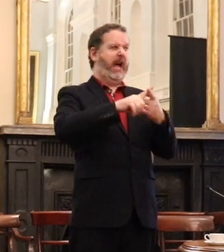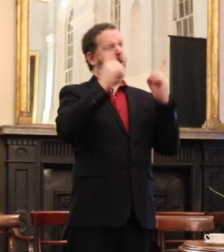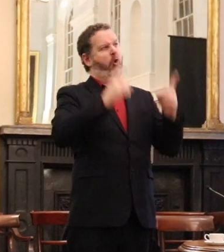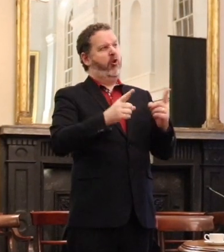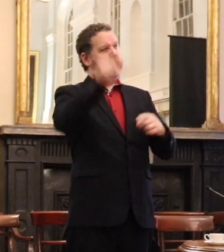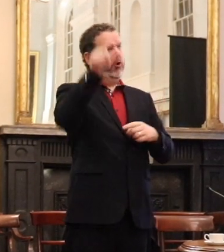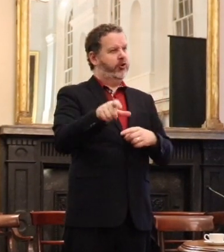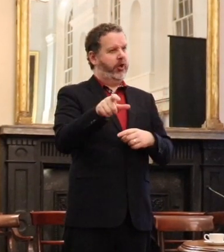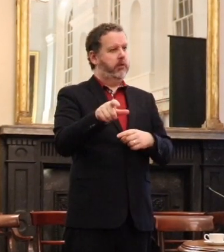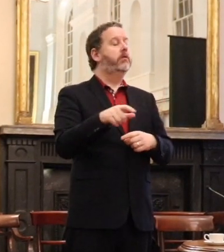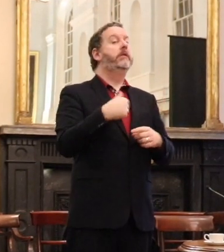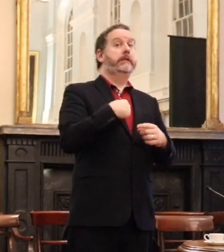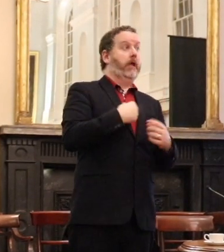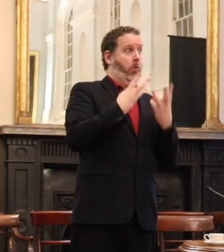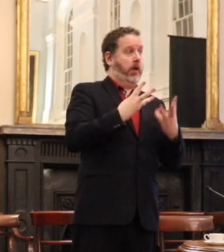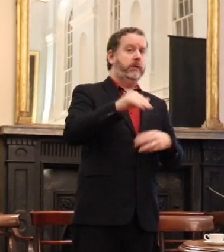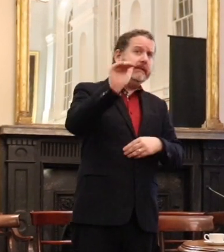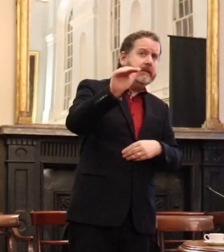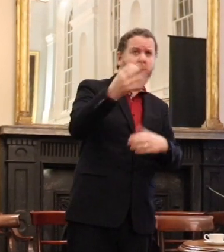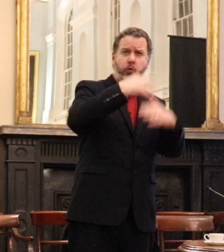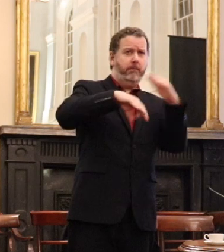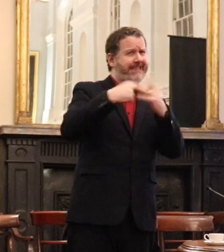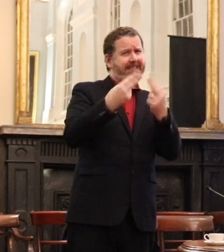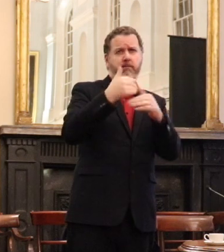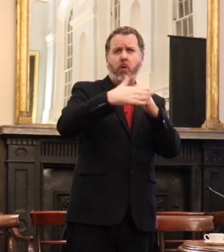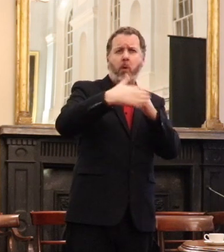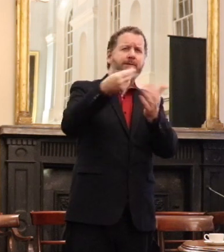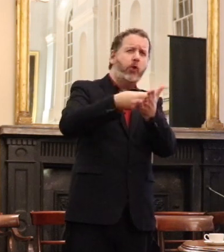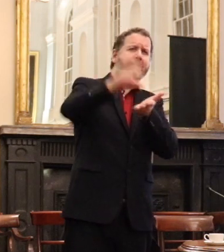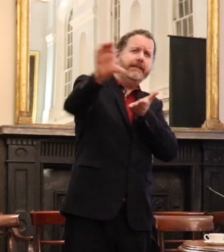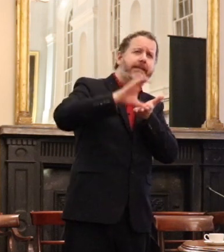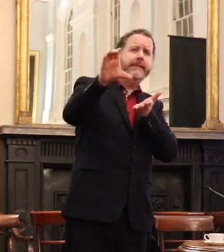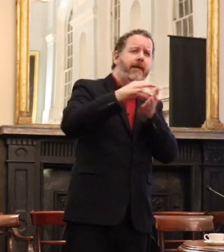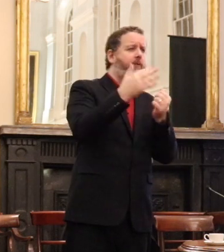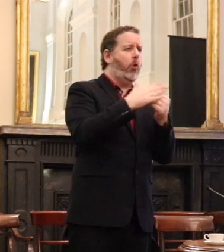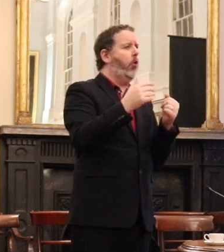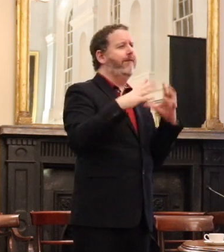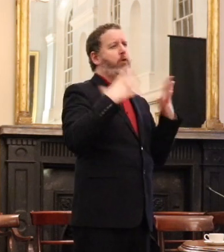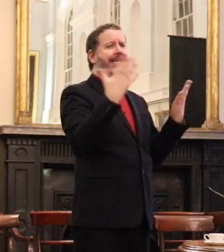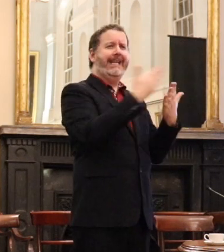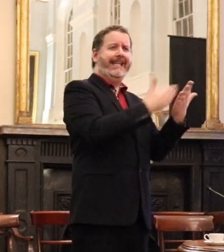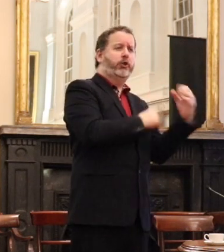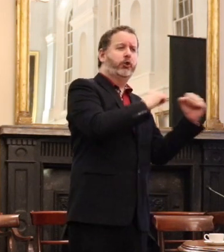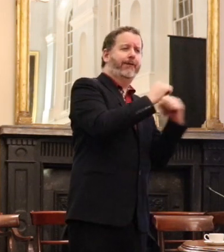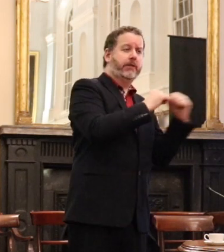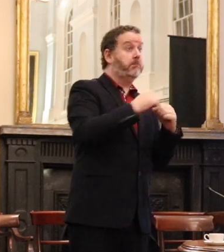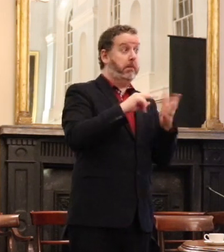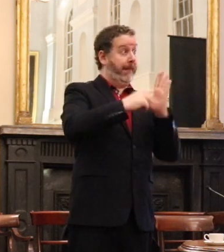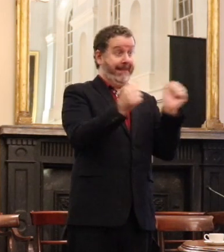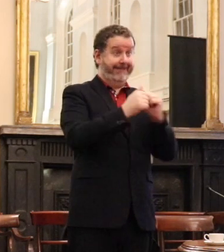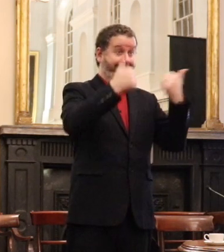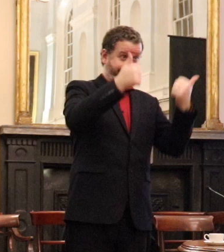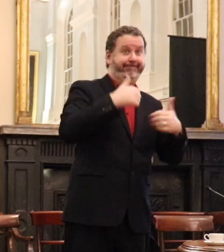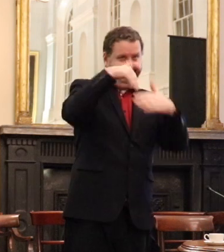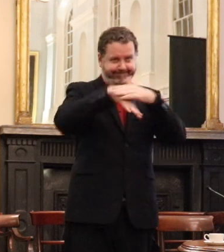make complaints about the state's government funding for legal aid and services. And I went in with a clipboard in my hand and had a little sheet on it. And